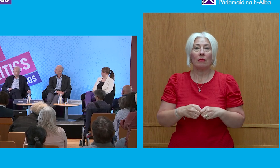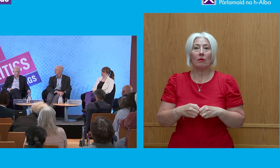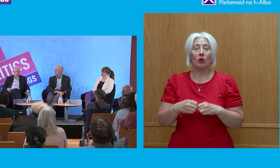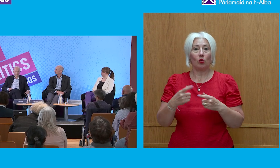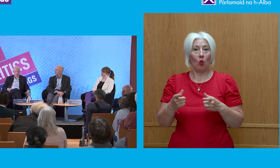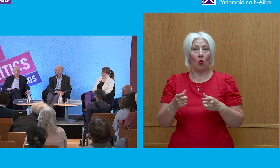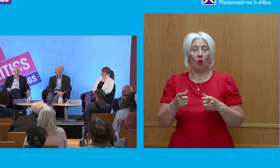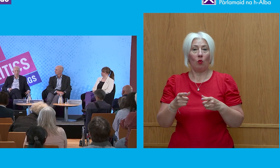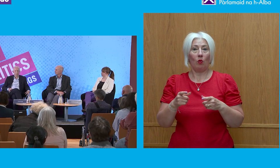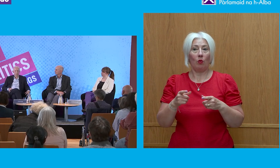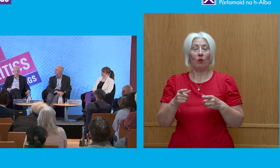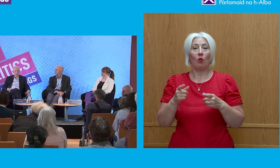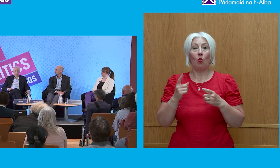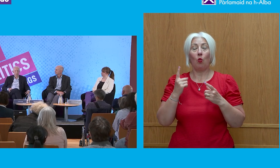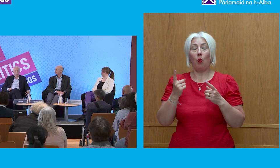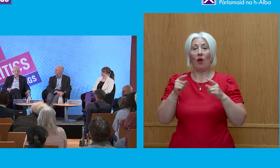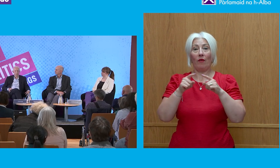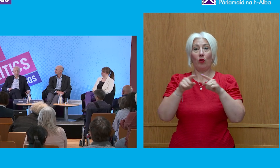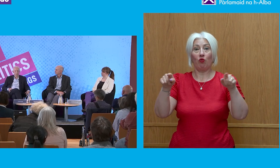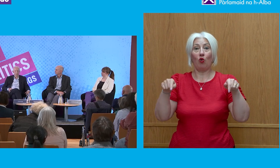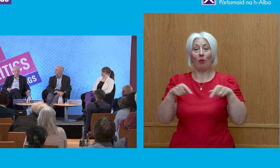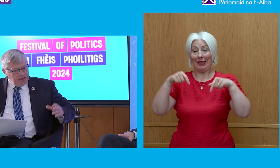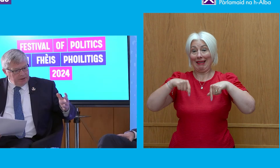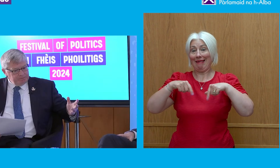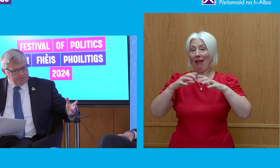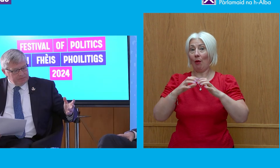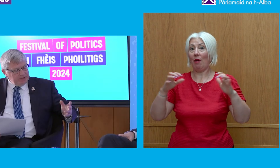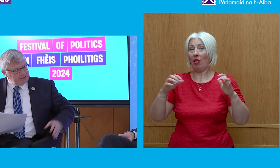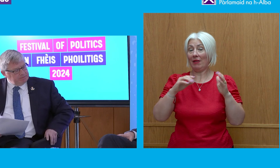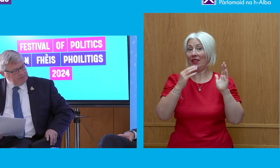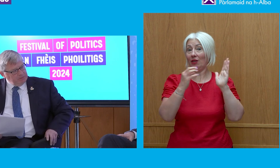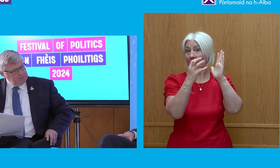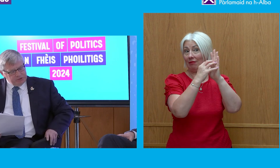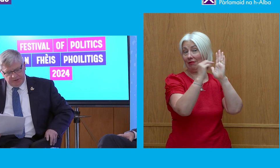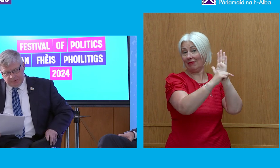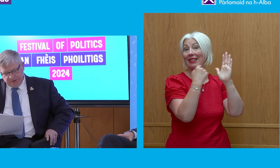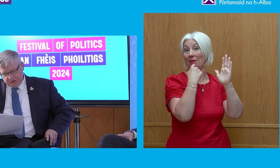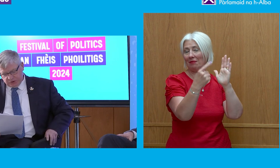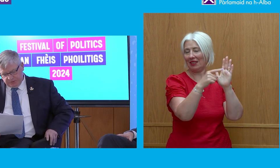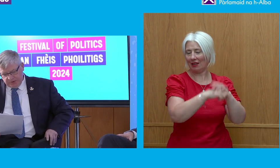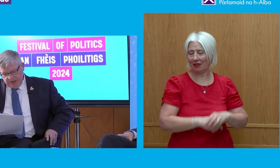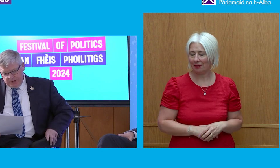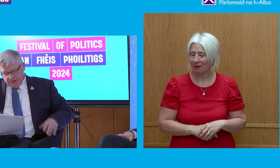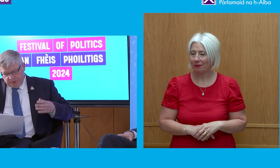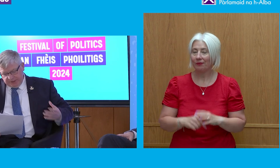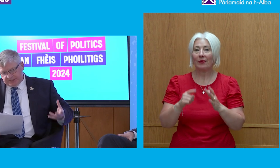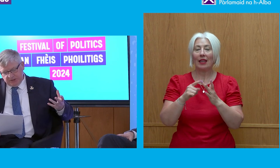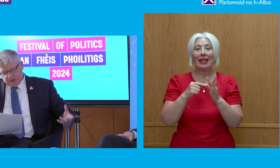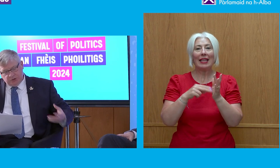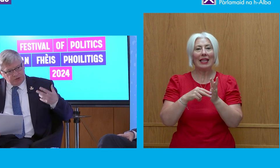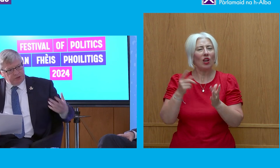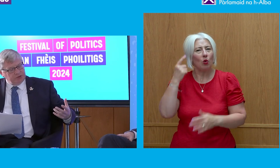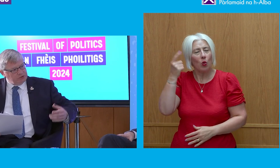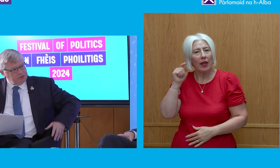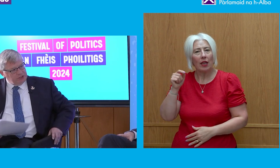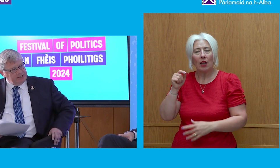the entrance to one of the rooms here. Ian, what do you think about those sort of political,